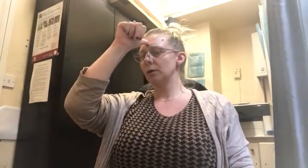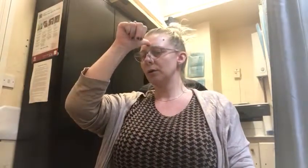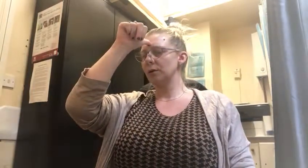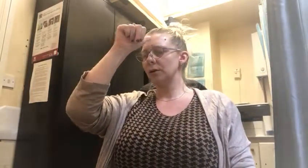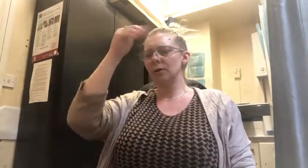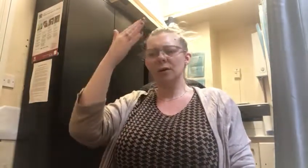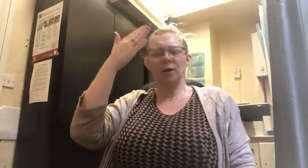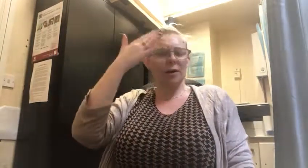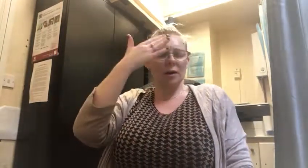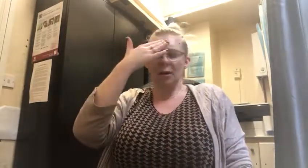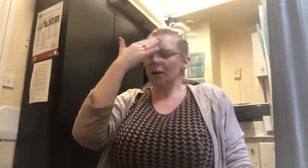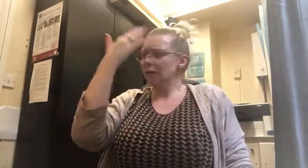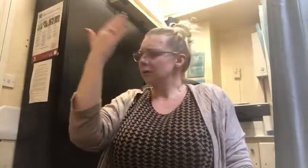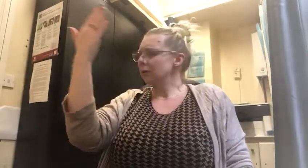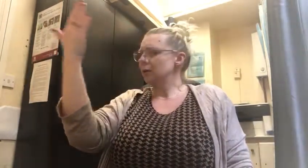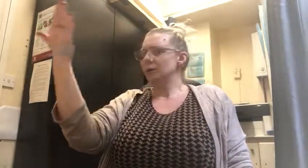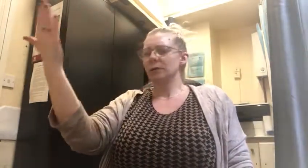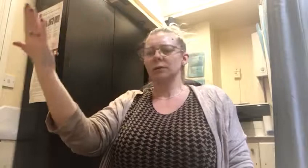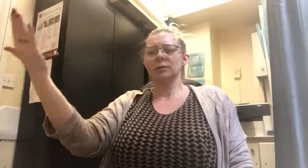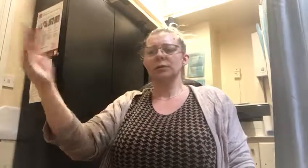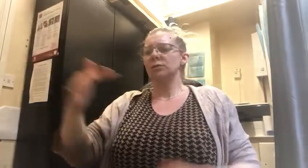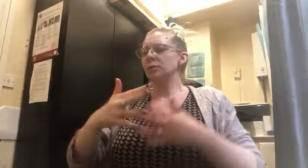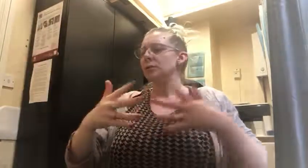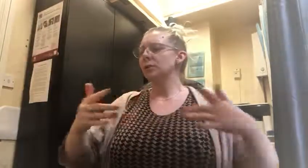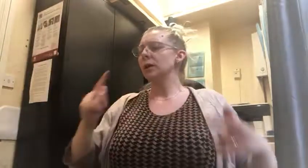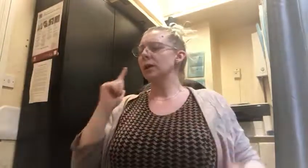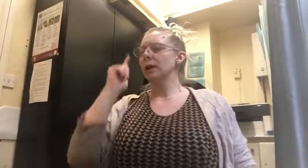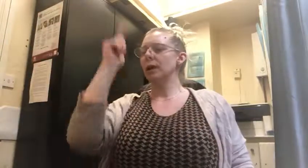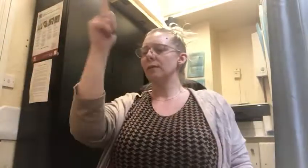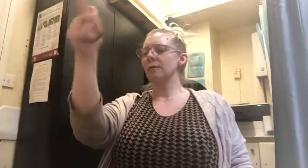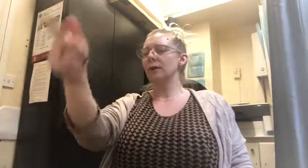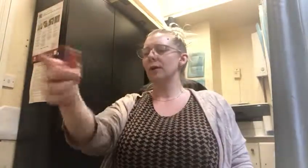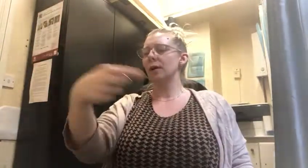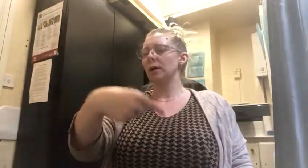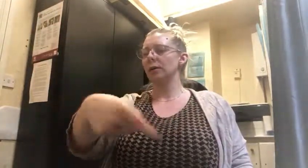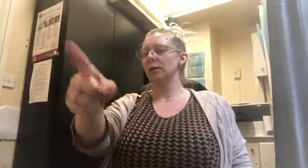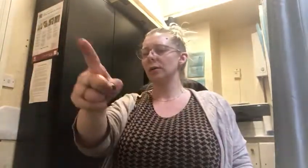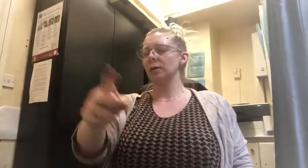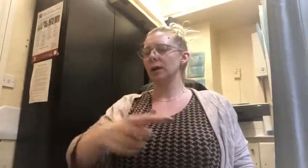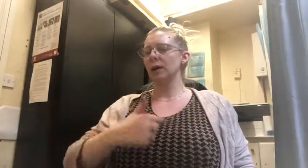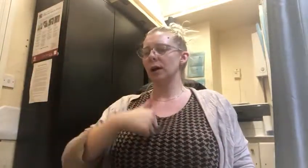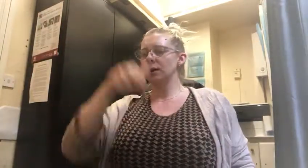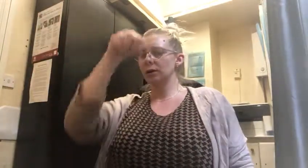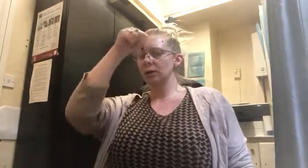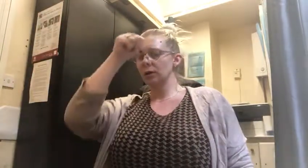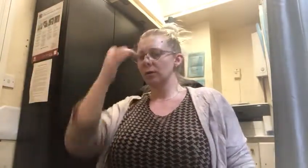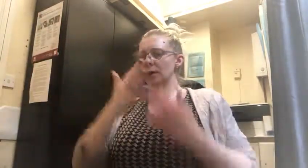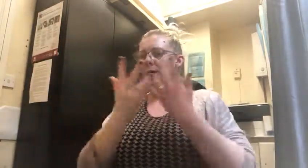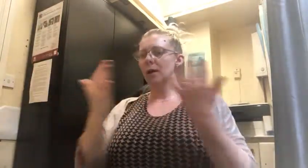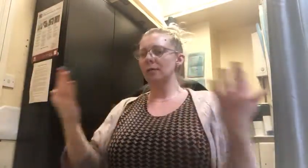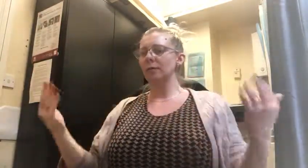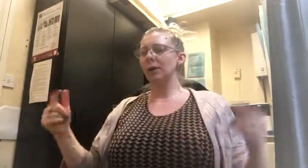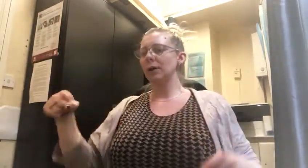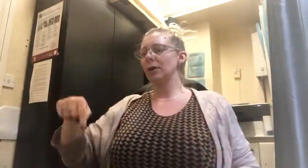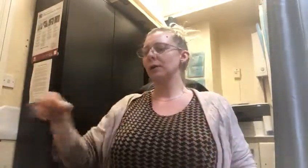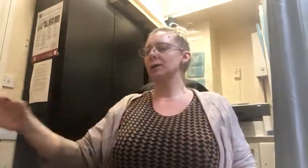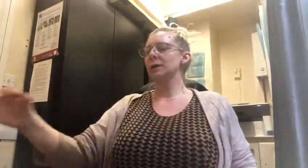If I fall there's just no telling How far I go I know Everybody on this